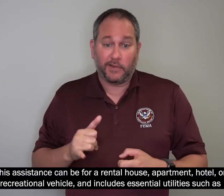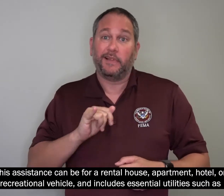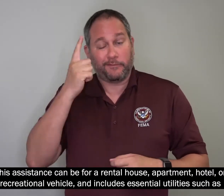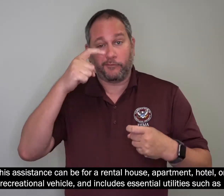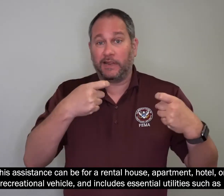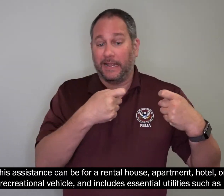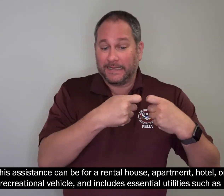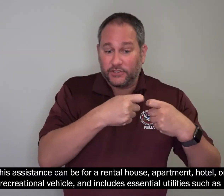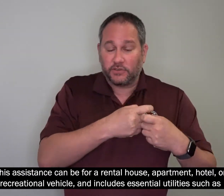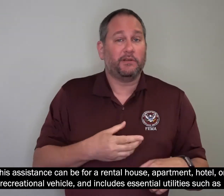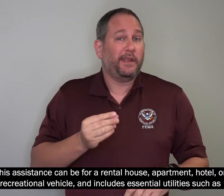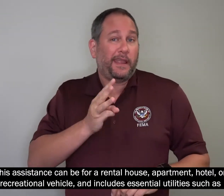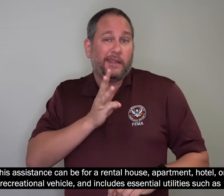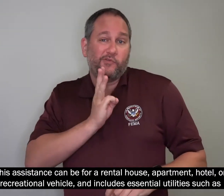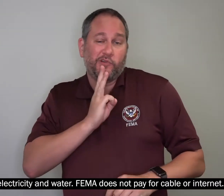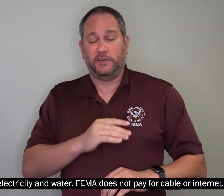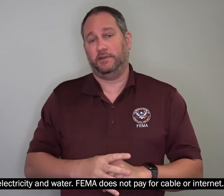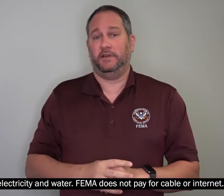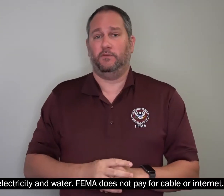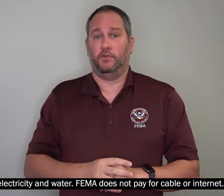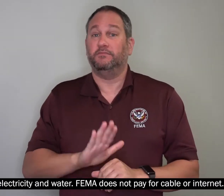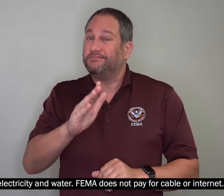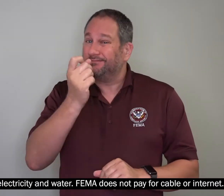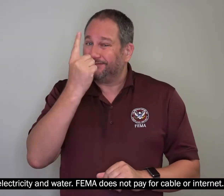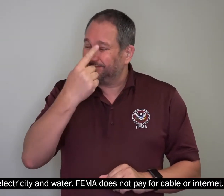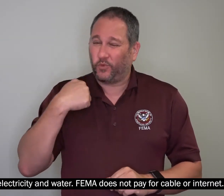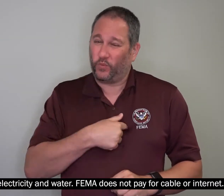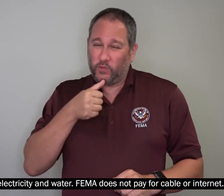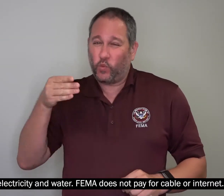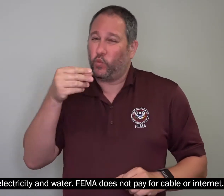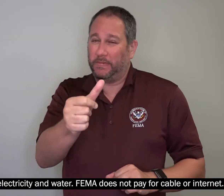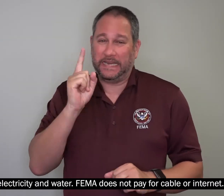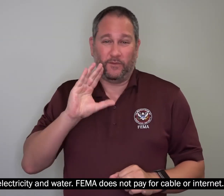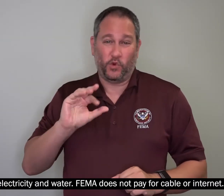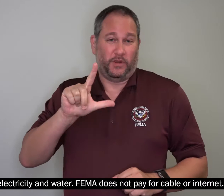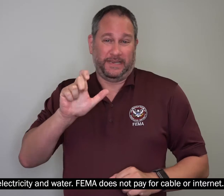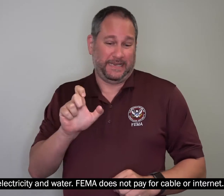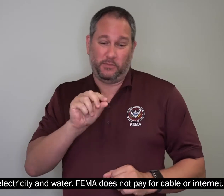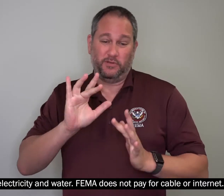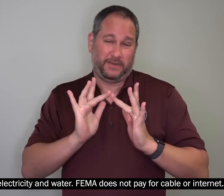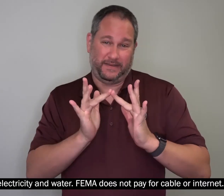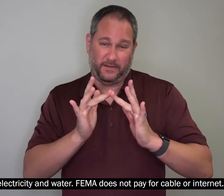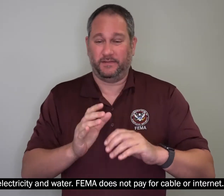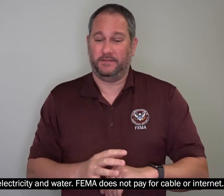essential utilities such as electricity and water. FEMA does not pay for cable or internet.